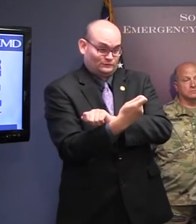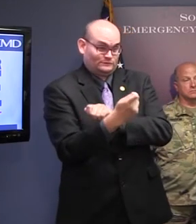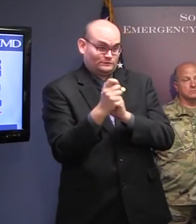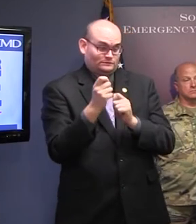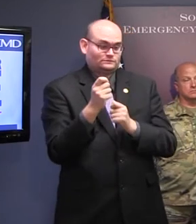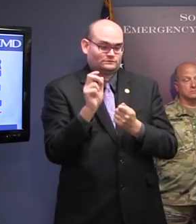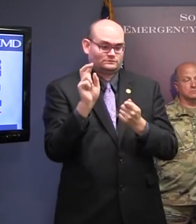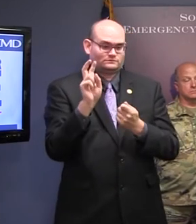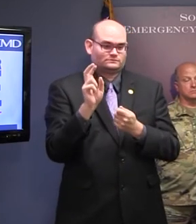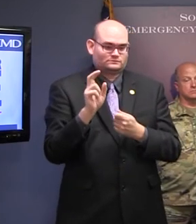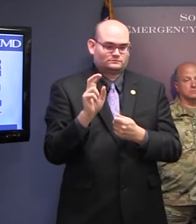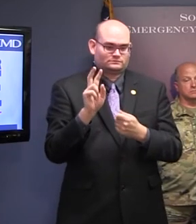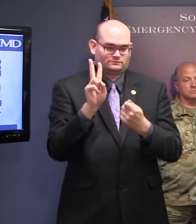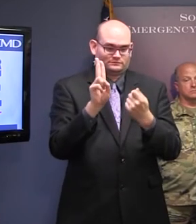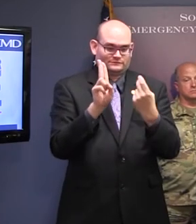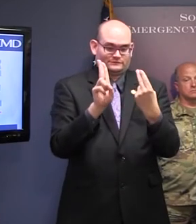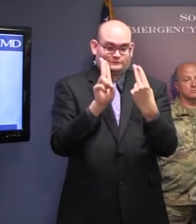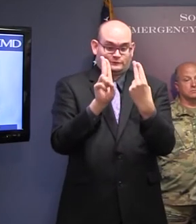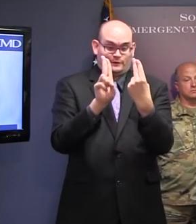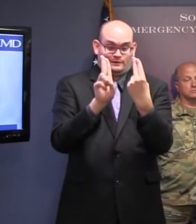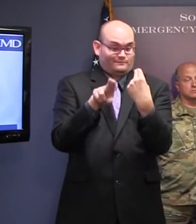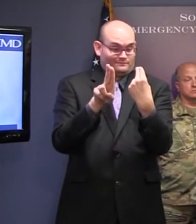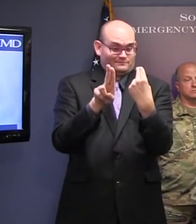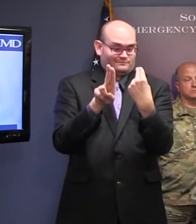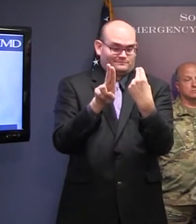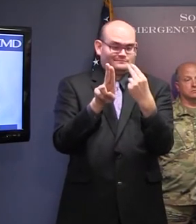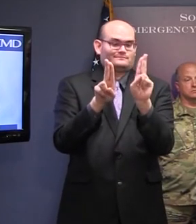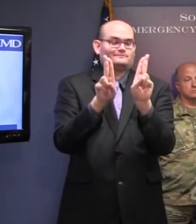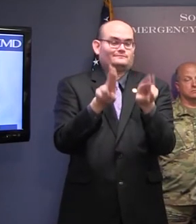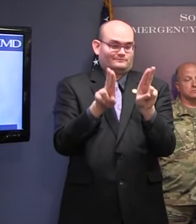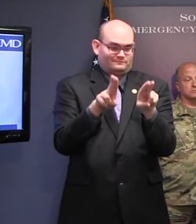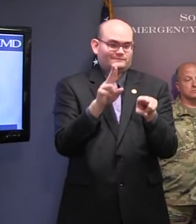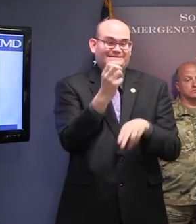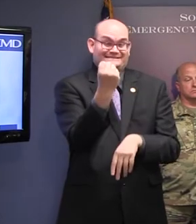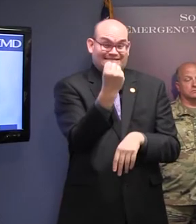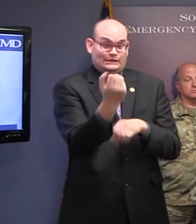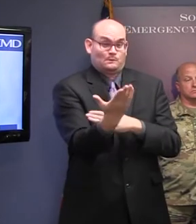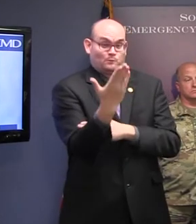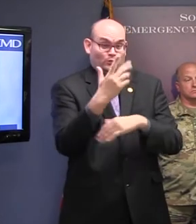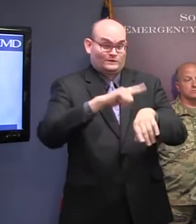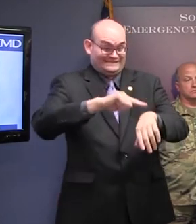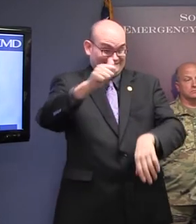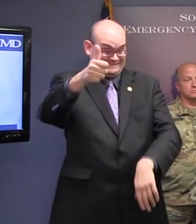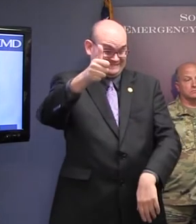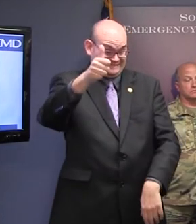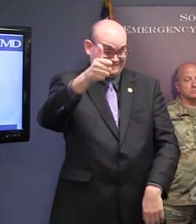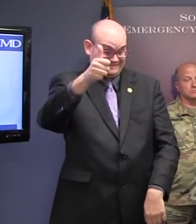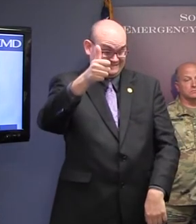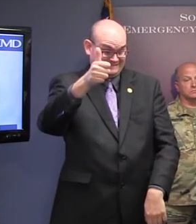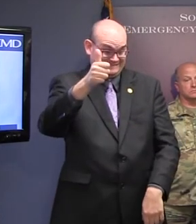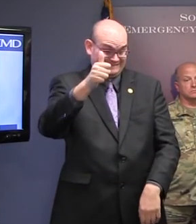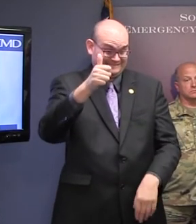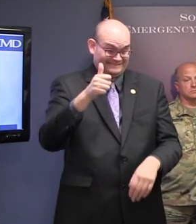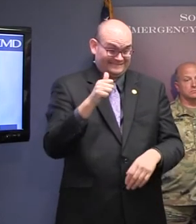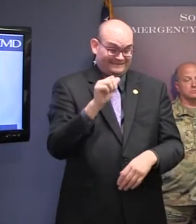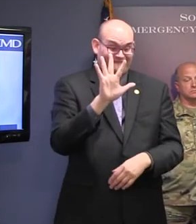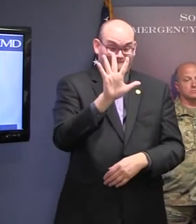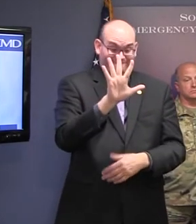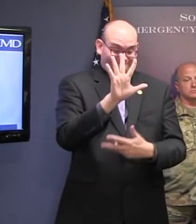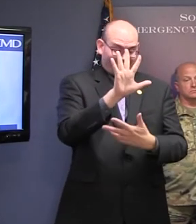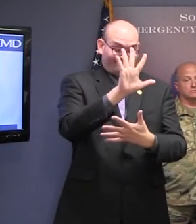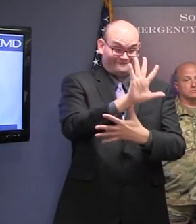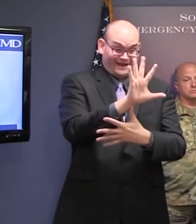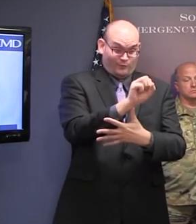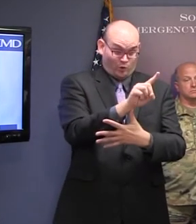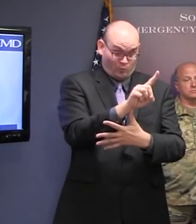Monday, I'm sorry, Saturday morning. Those four routes are US-501 in the Horry County